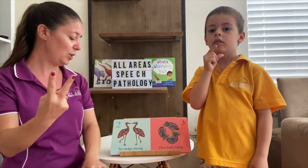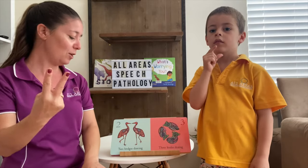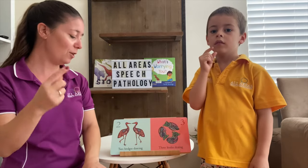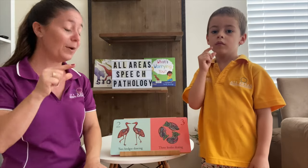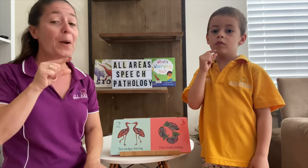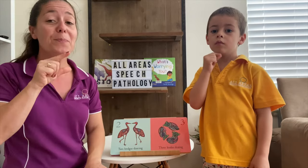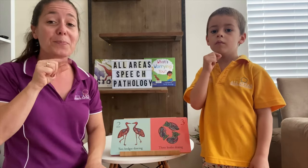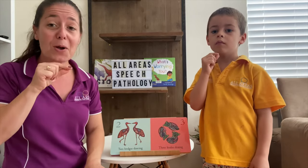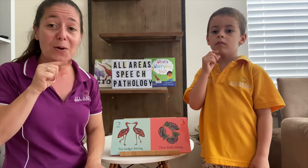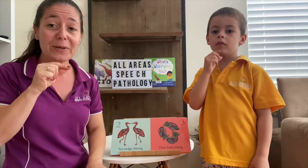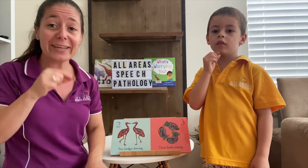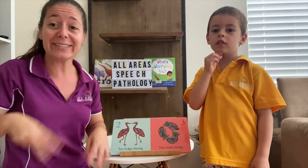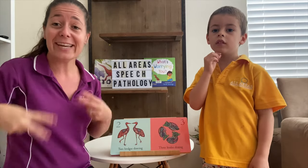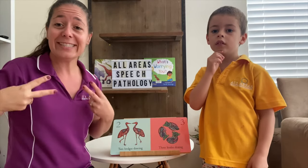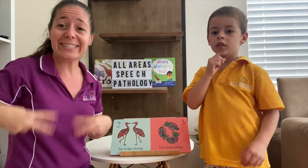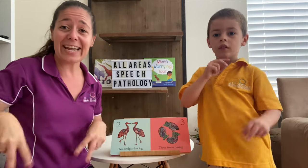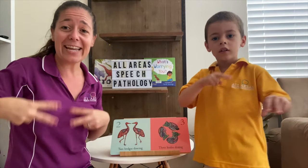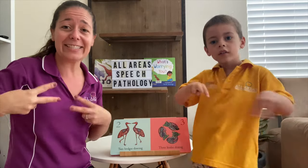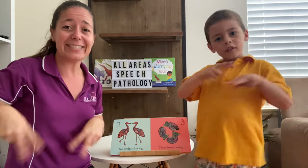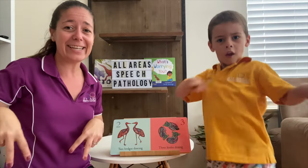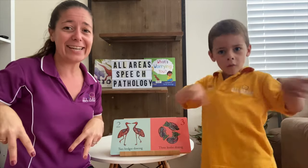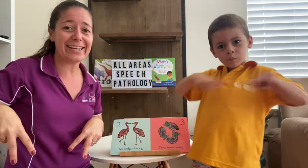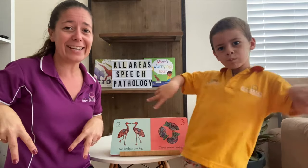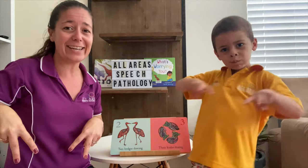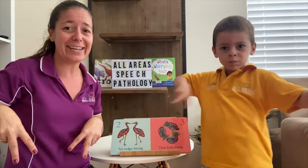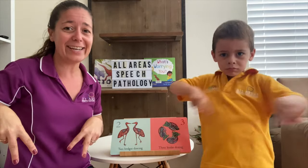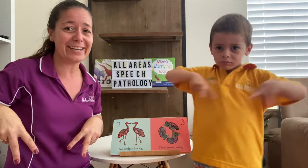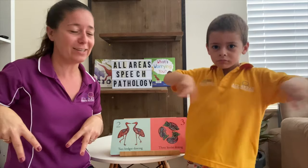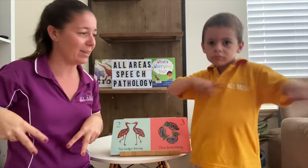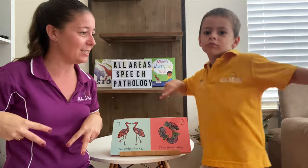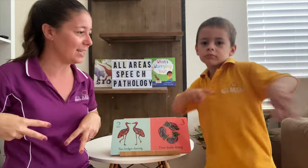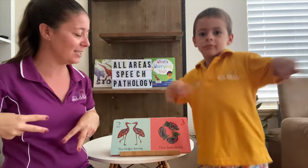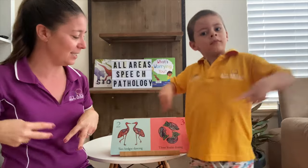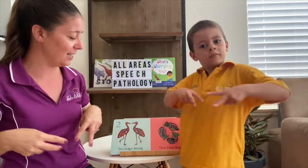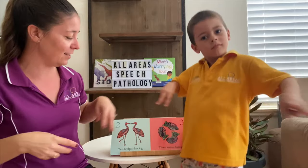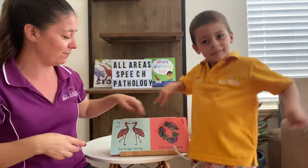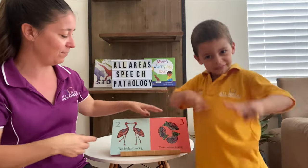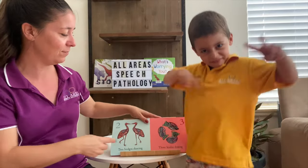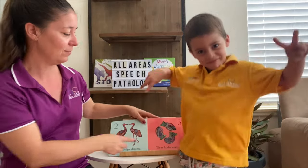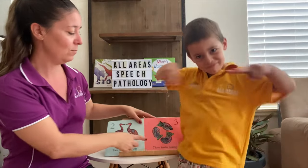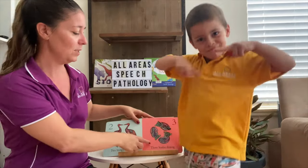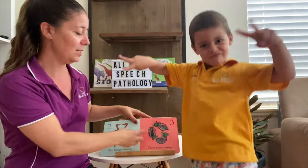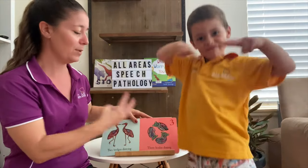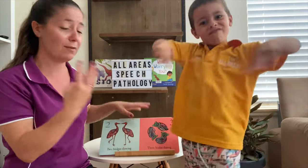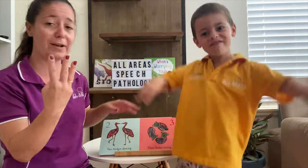Two Brolgers dancing. Great dancing. What's number three?